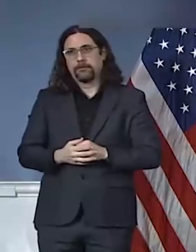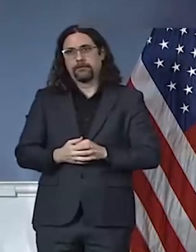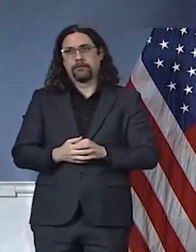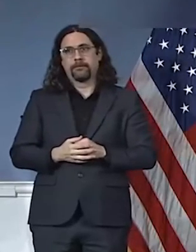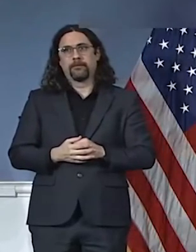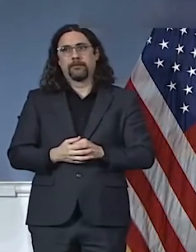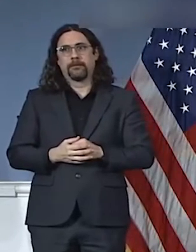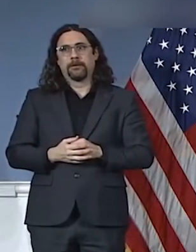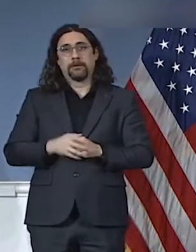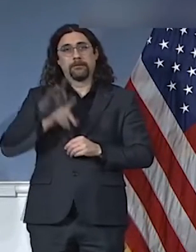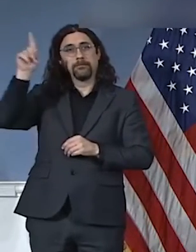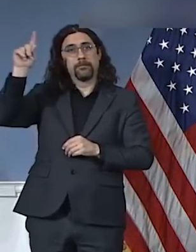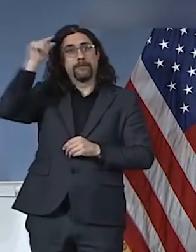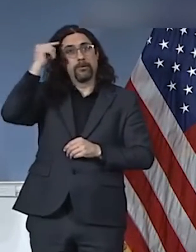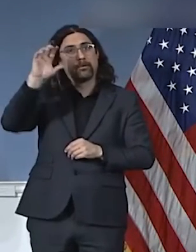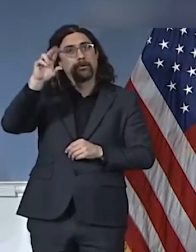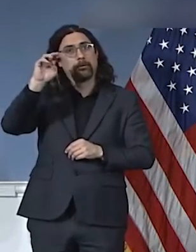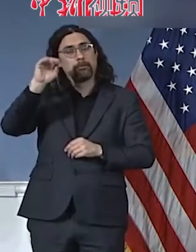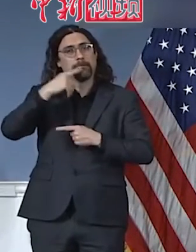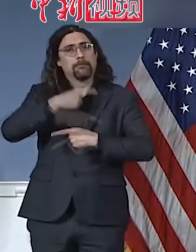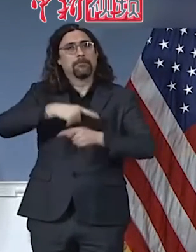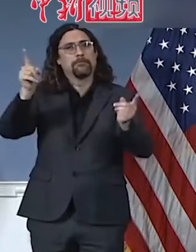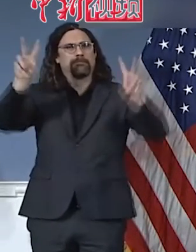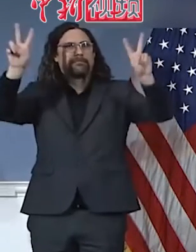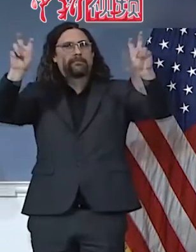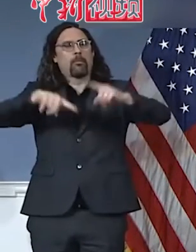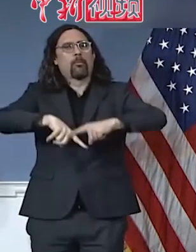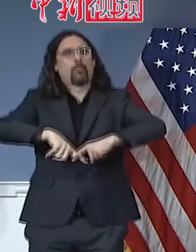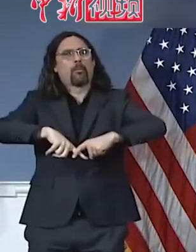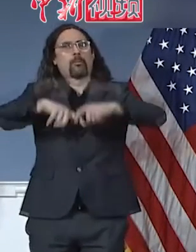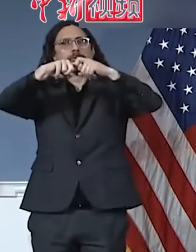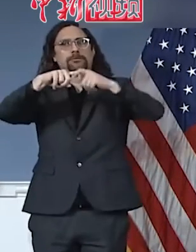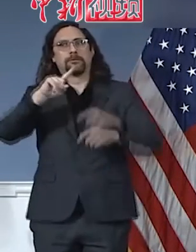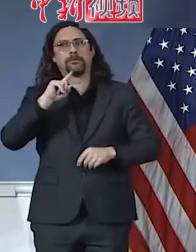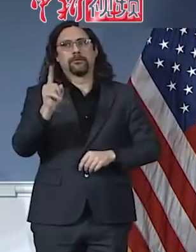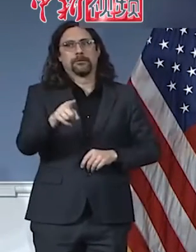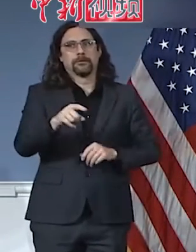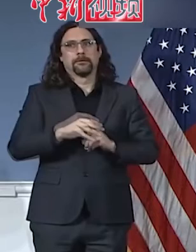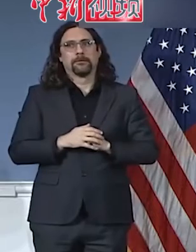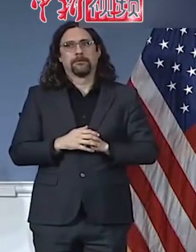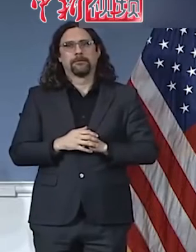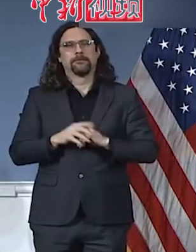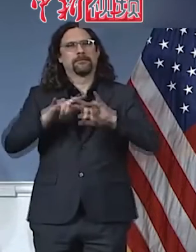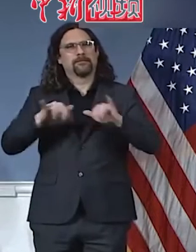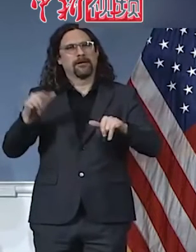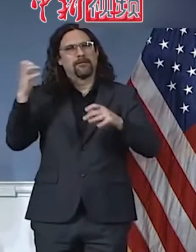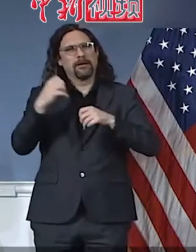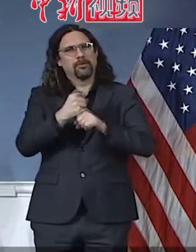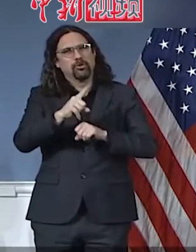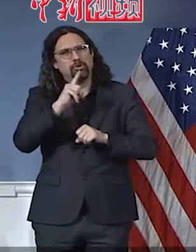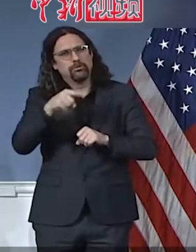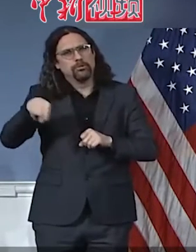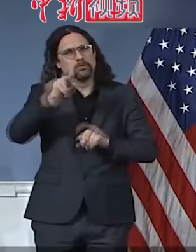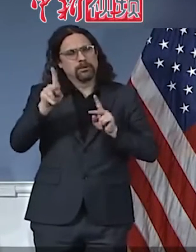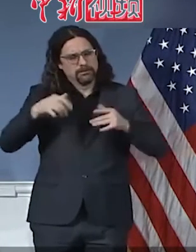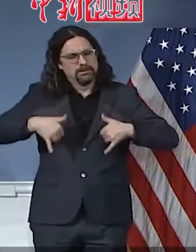uh we need to ensure that people want a little exercise in their day uh that they can do that the right way it is